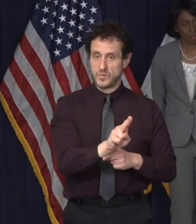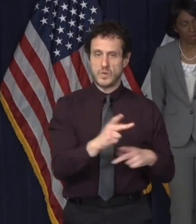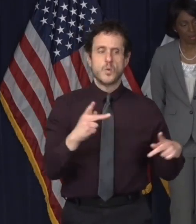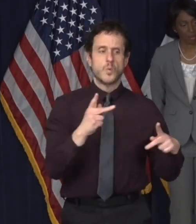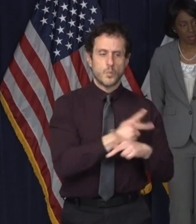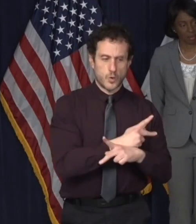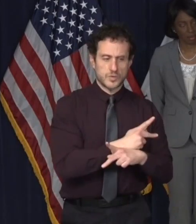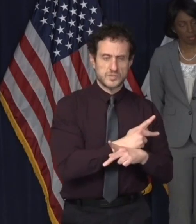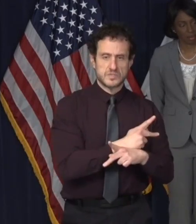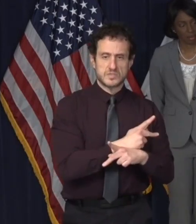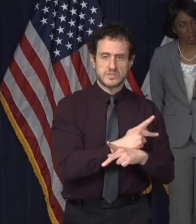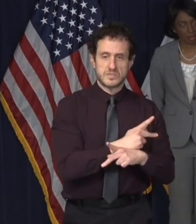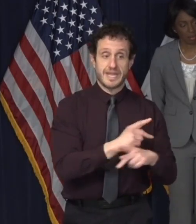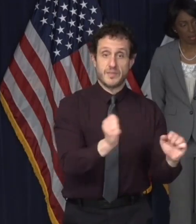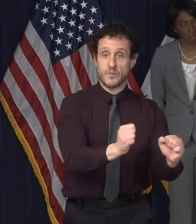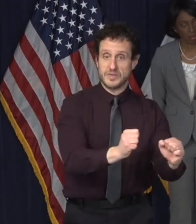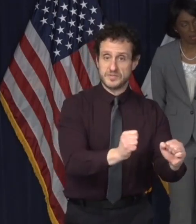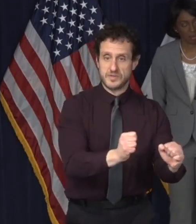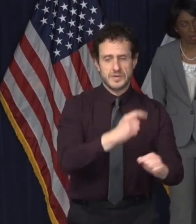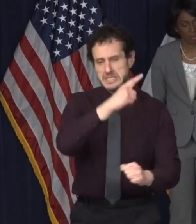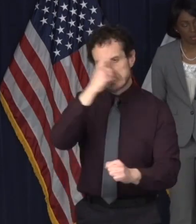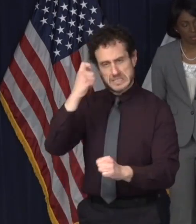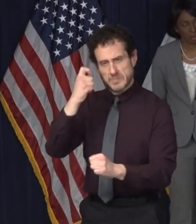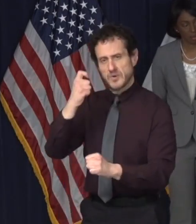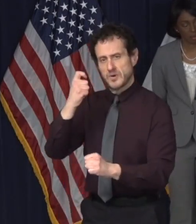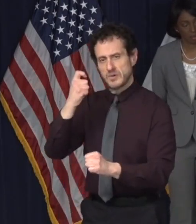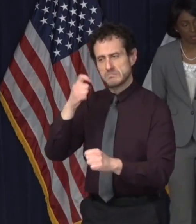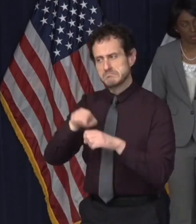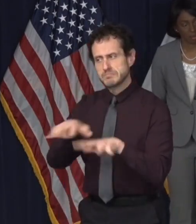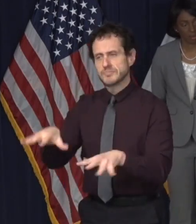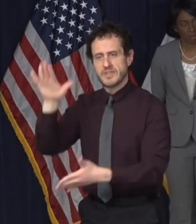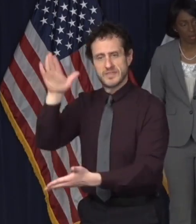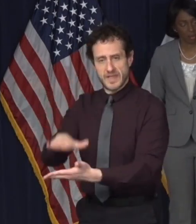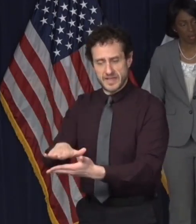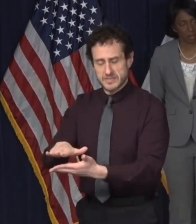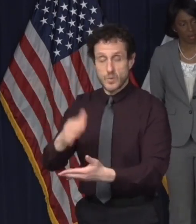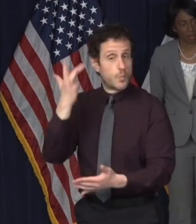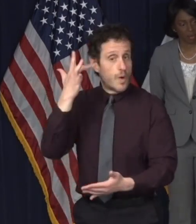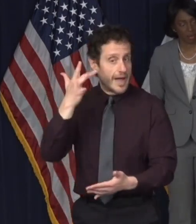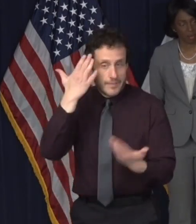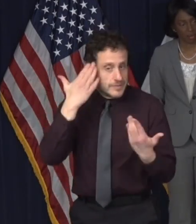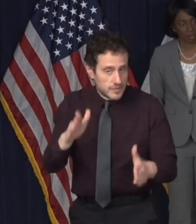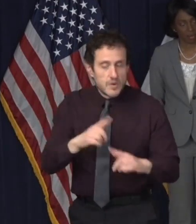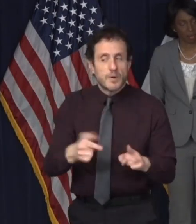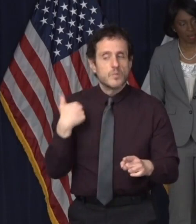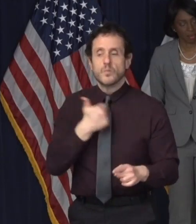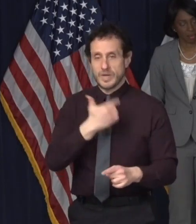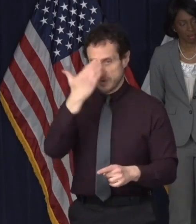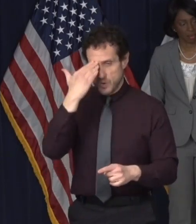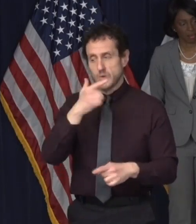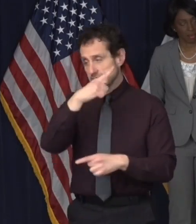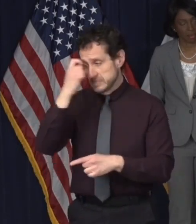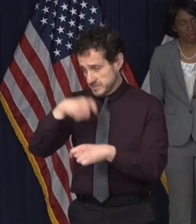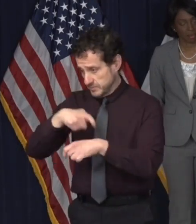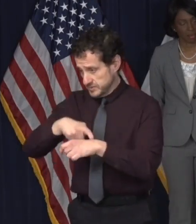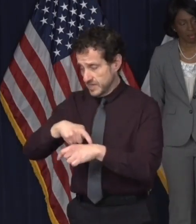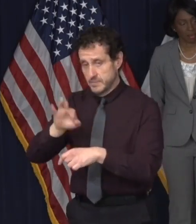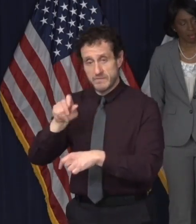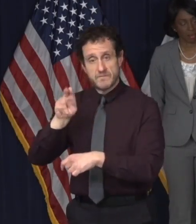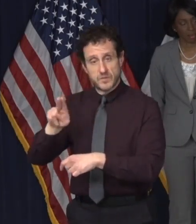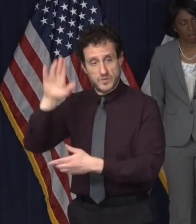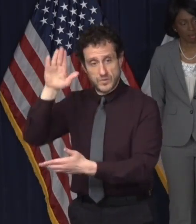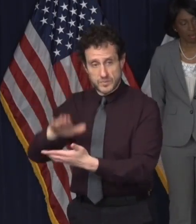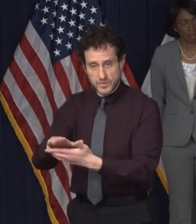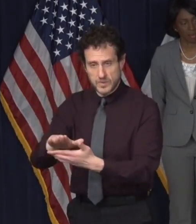The reasons for this are not agreed upon by epidemiologists, but everyone agrees that this seasonal effect occurs. We do not know if COVID